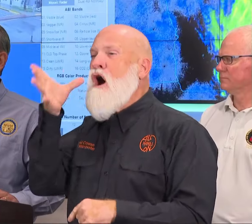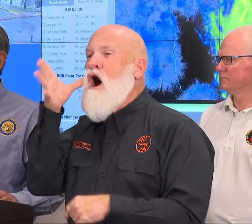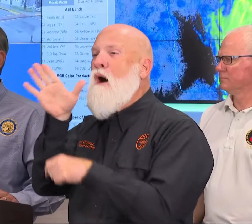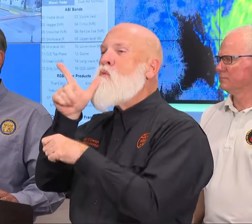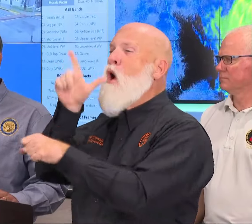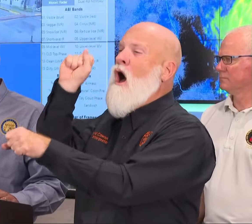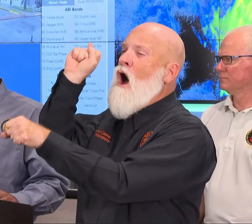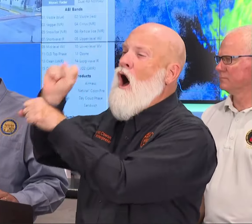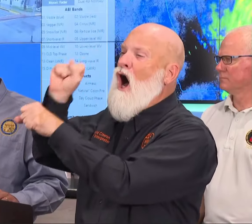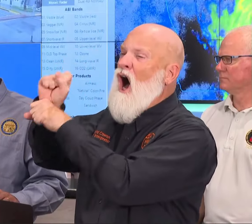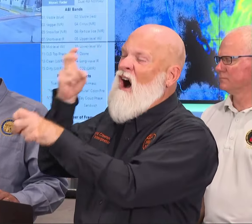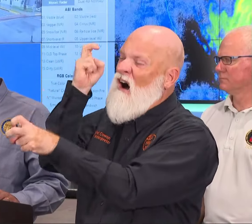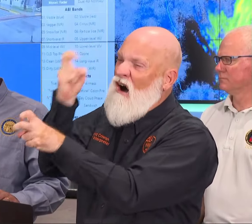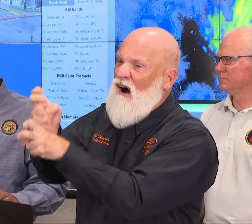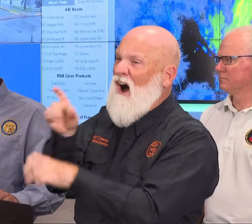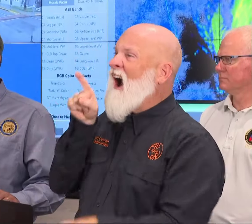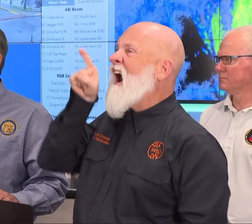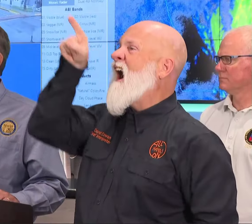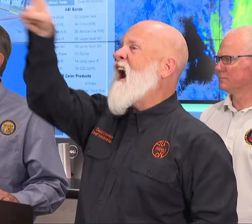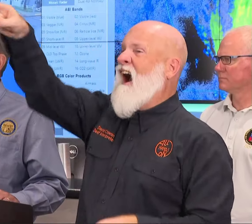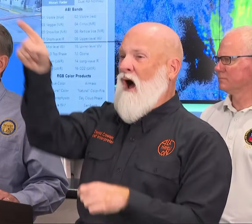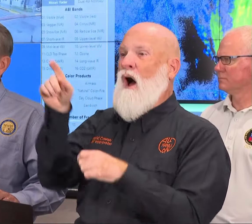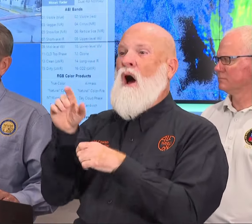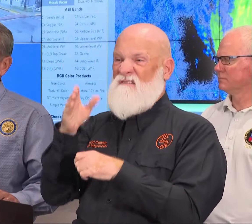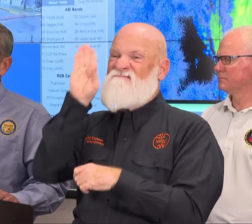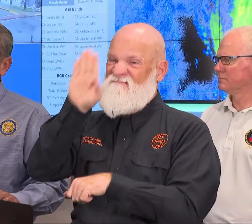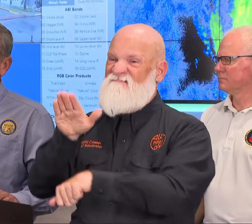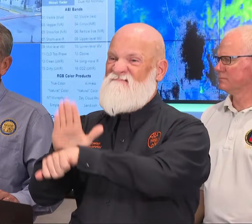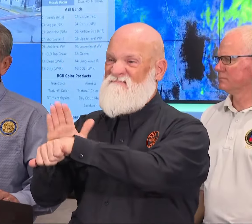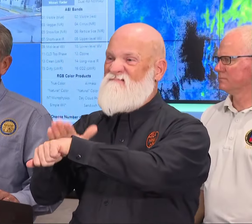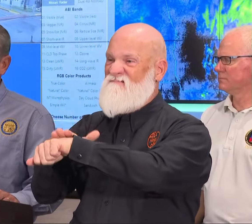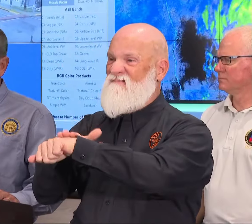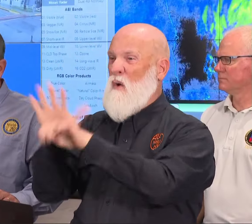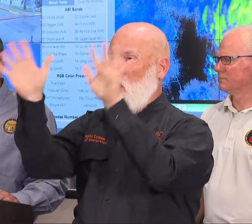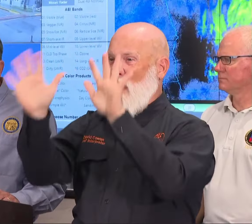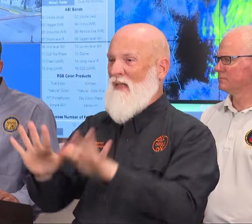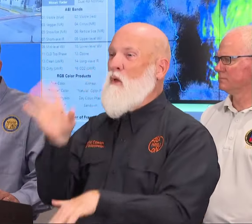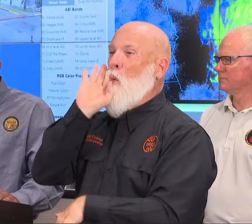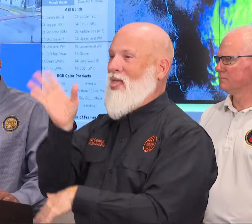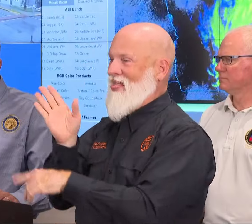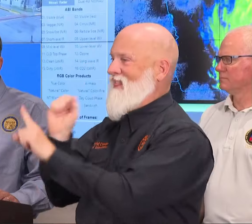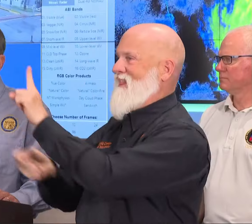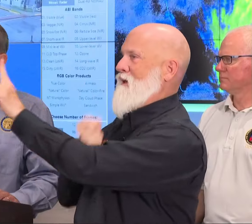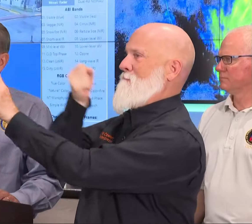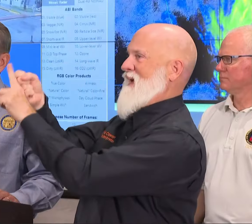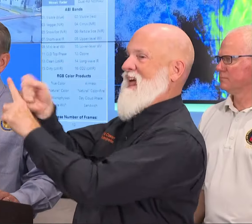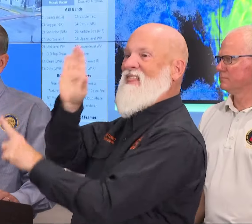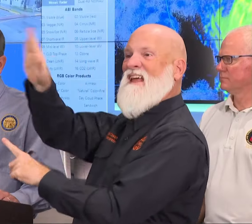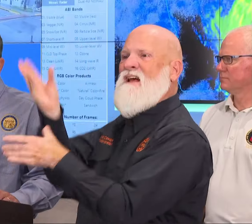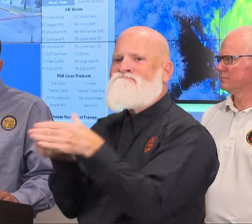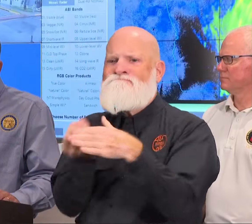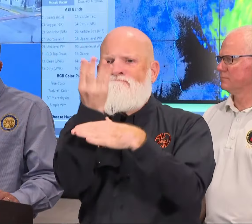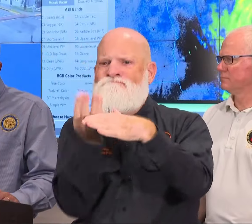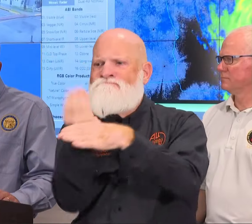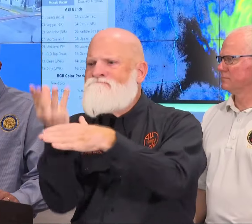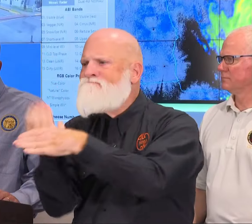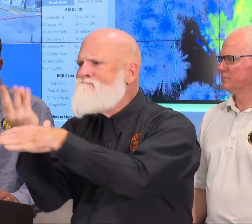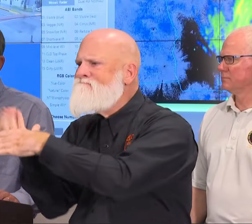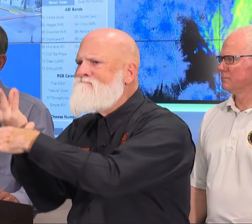this weather event is going to affect a lot of the crops that we have in the ground. Cotton, peanuts, our